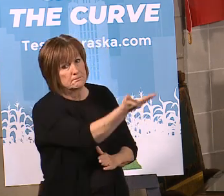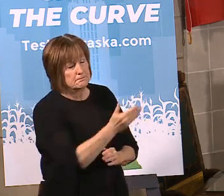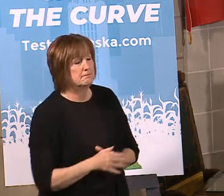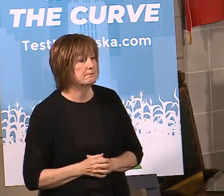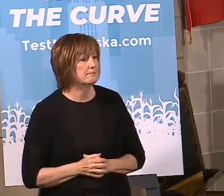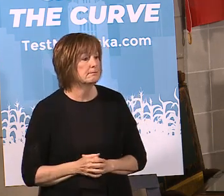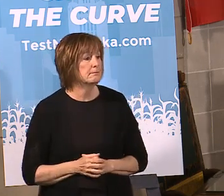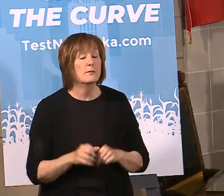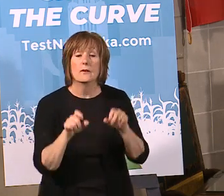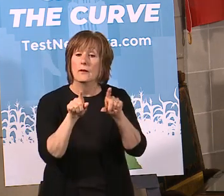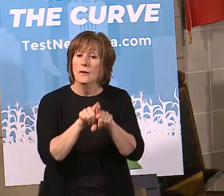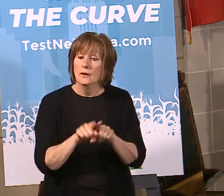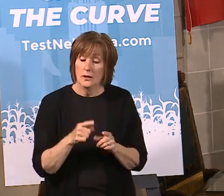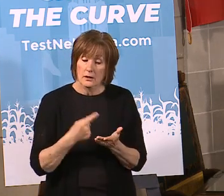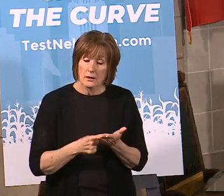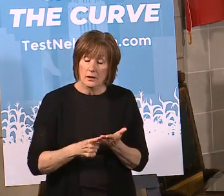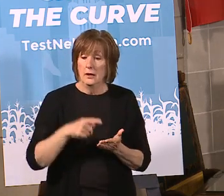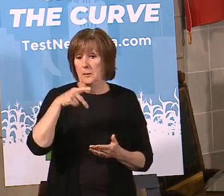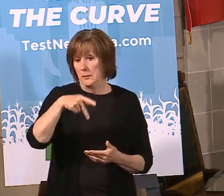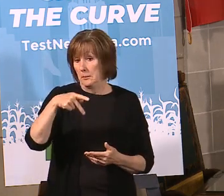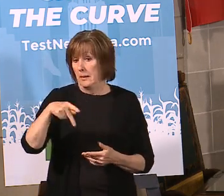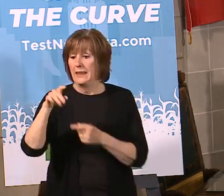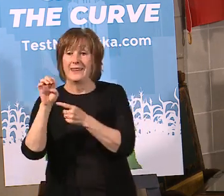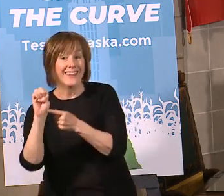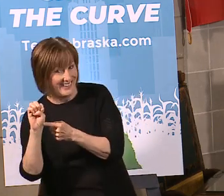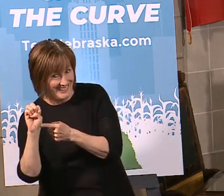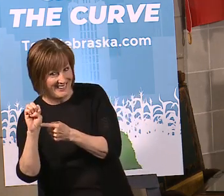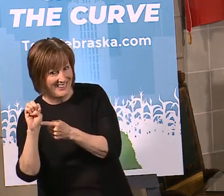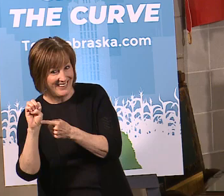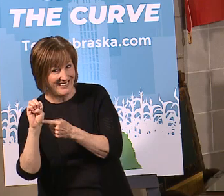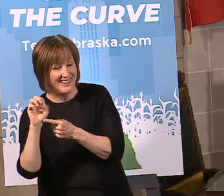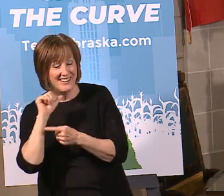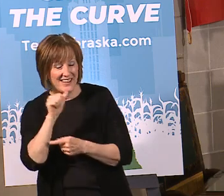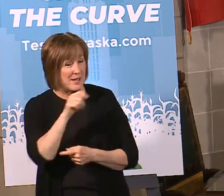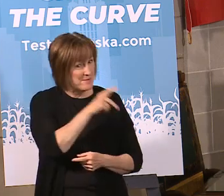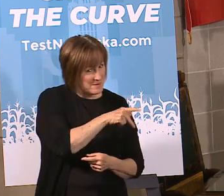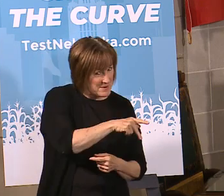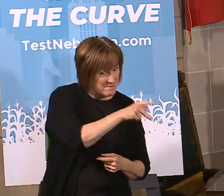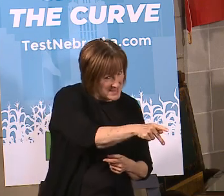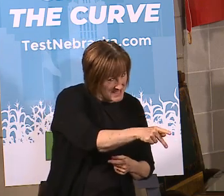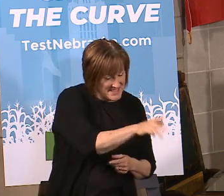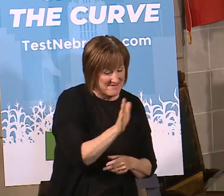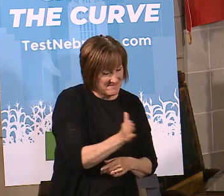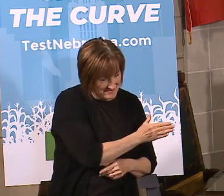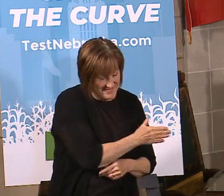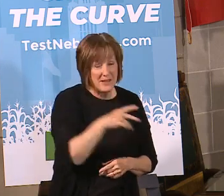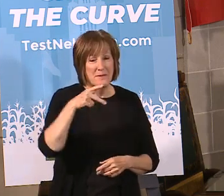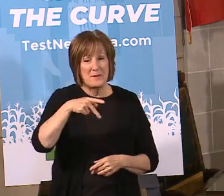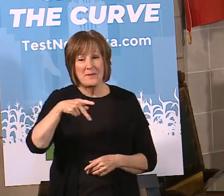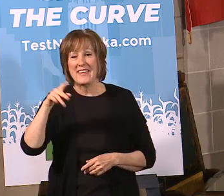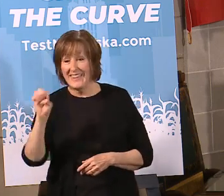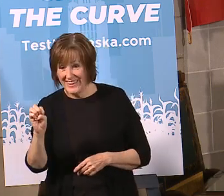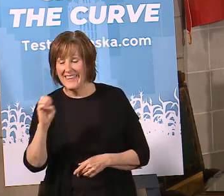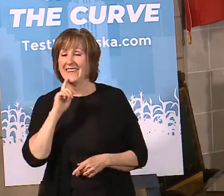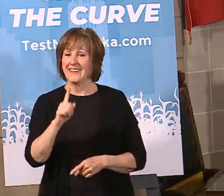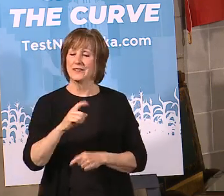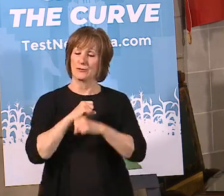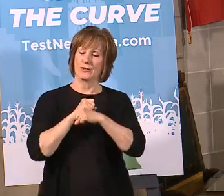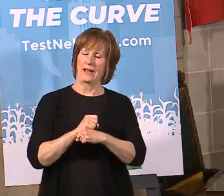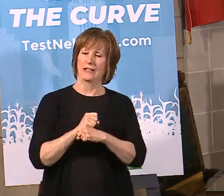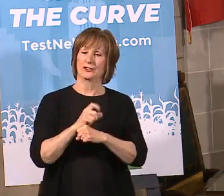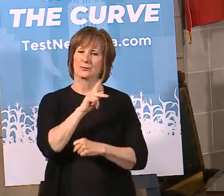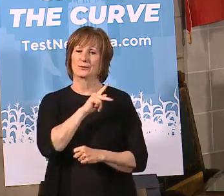I also want to talk about PPE, not to be confused with PPP. PPE is the